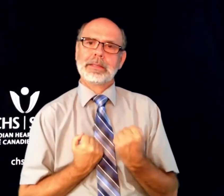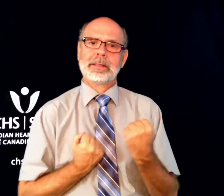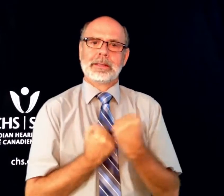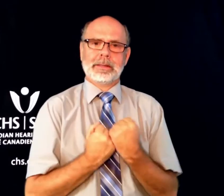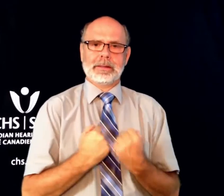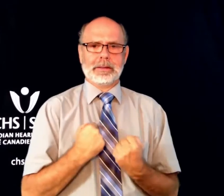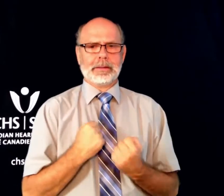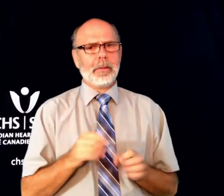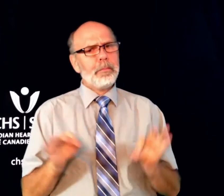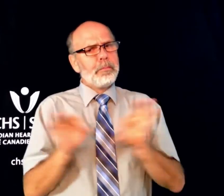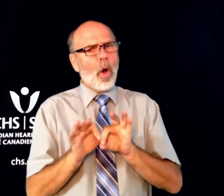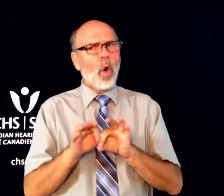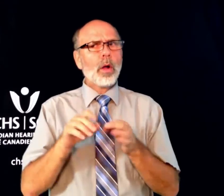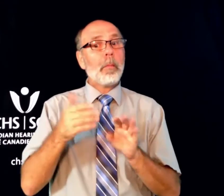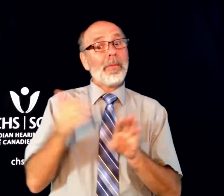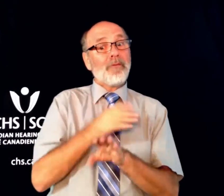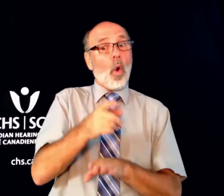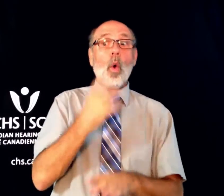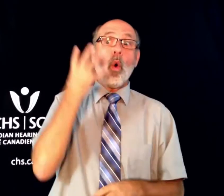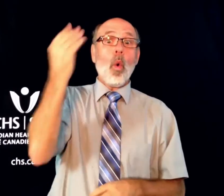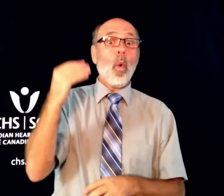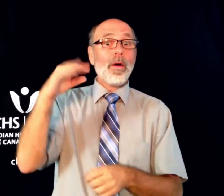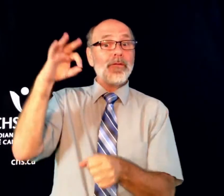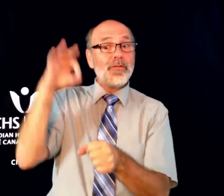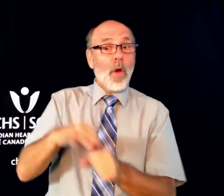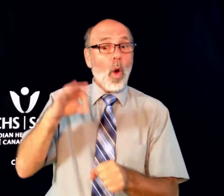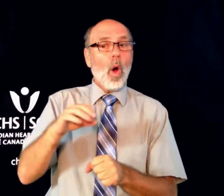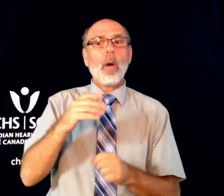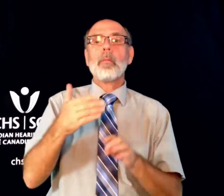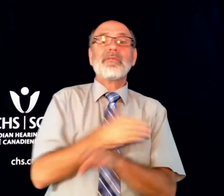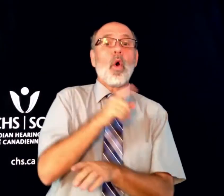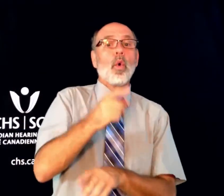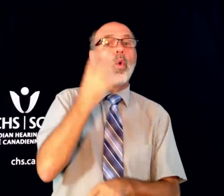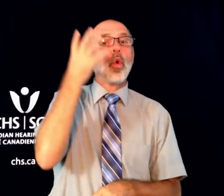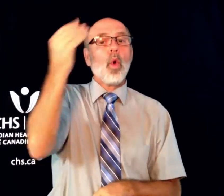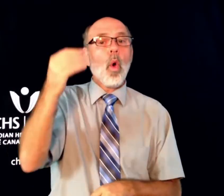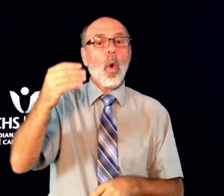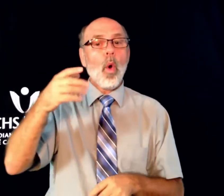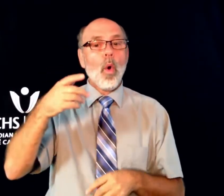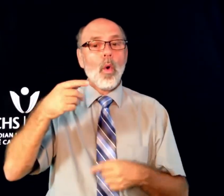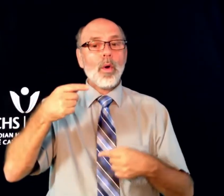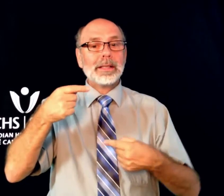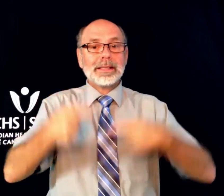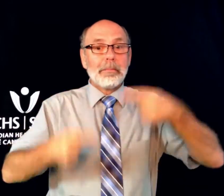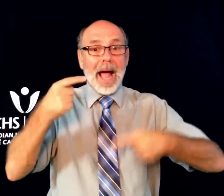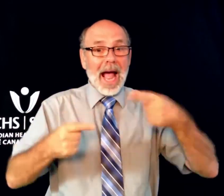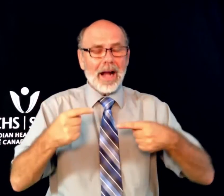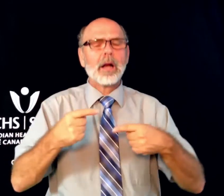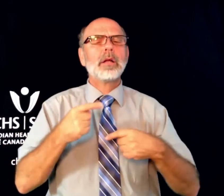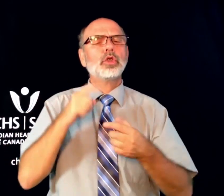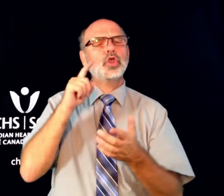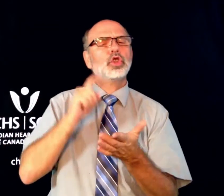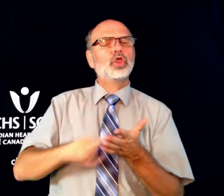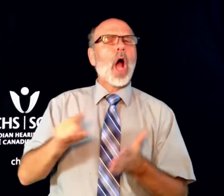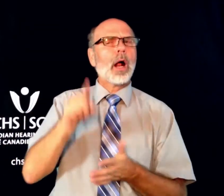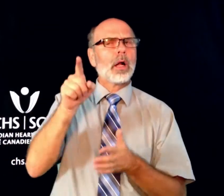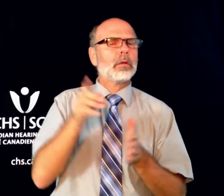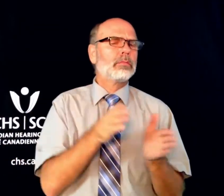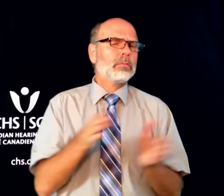It is critical to self-advocate, prior to going to the polls, or prior to attending